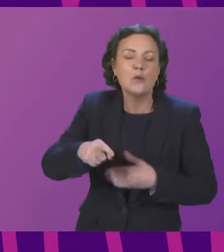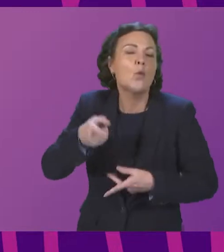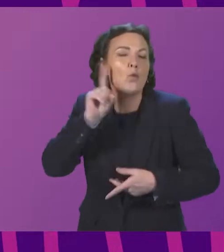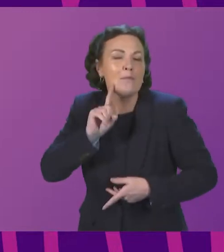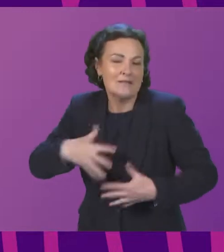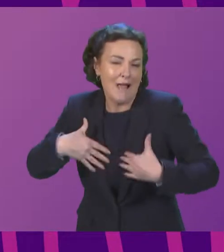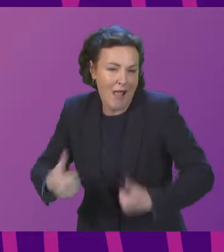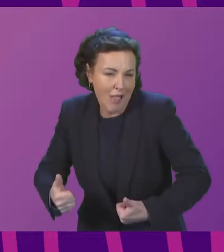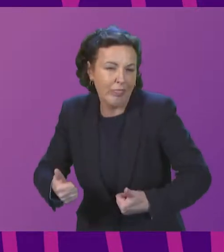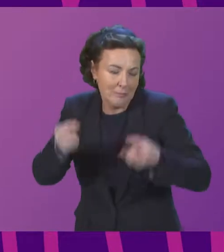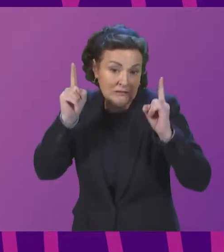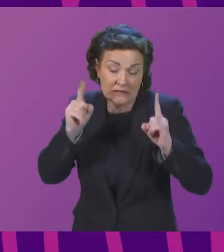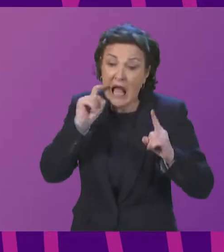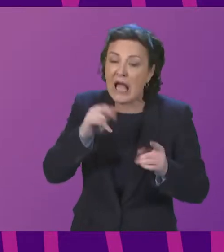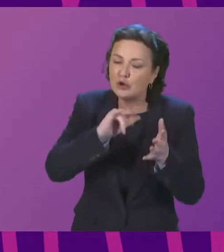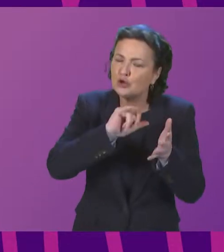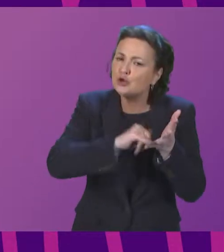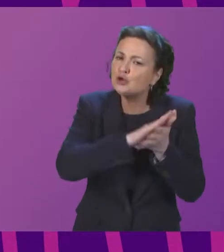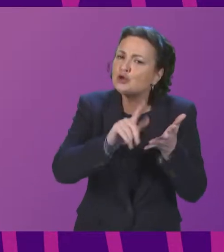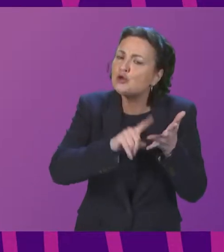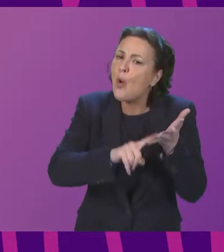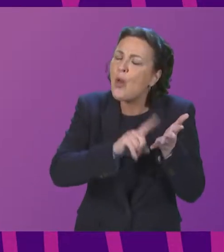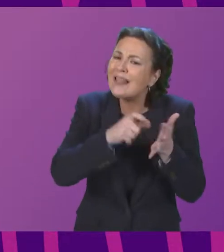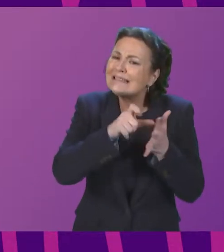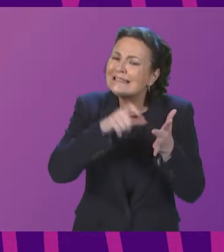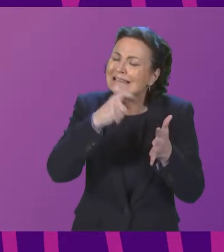and Sport and Shoulders Hospital in Canada.